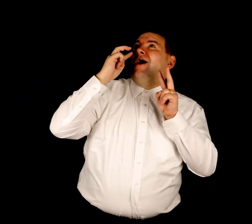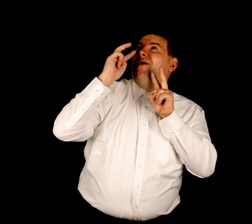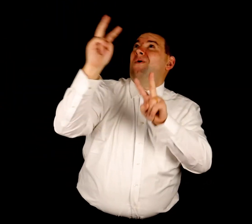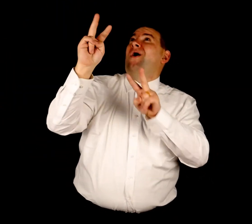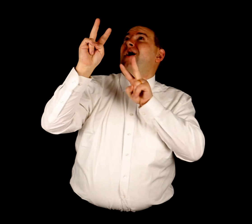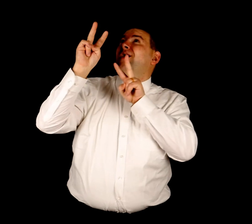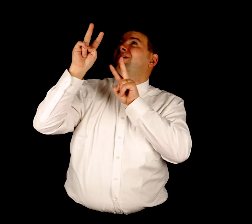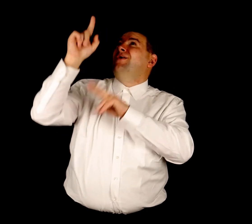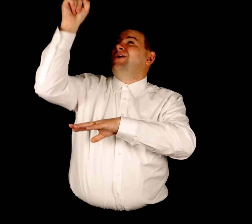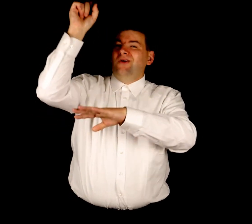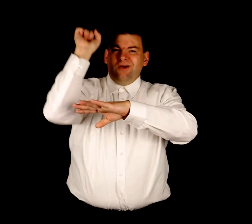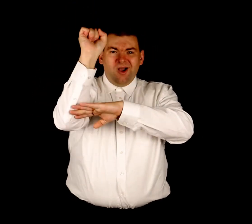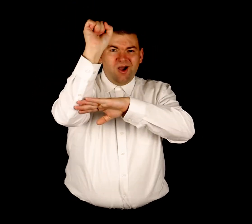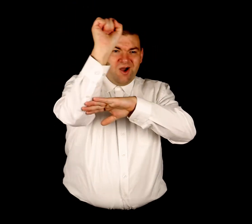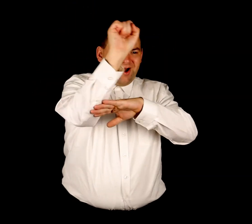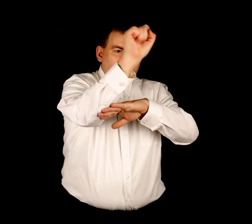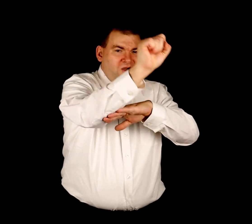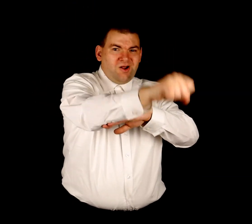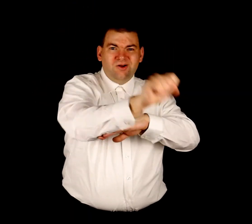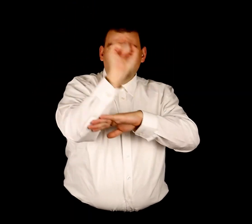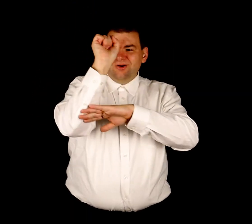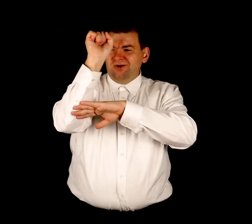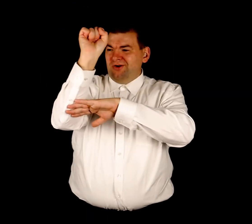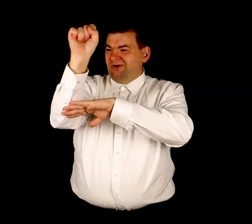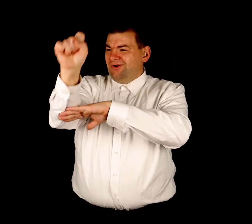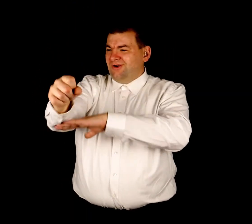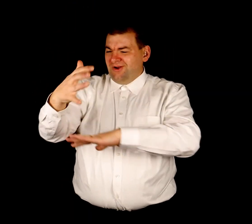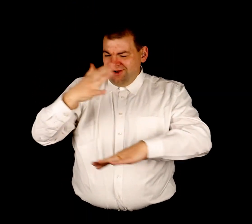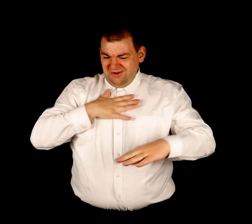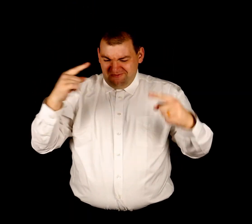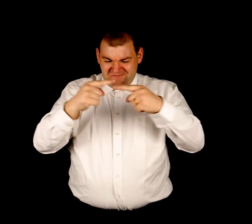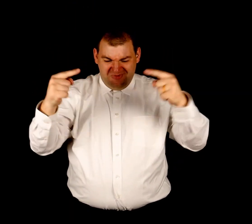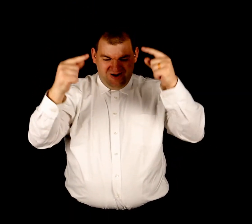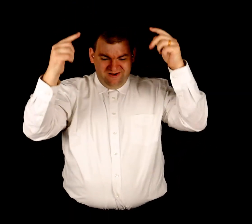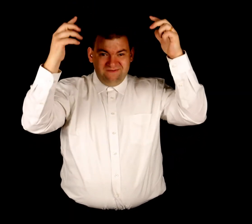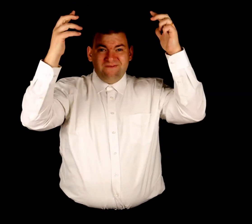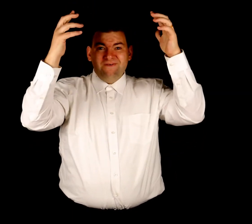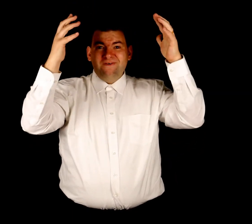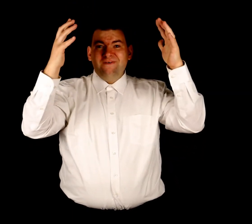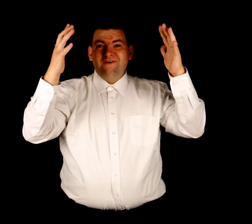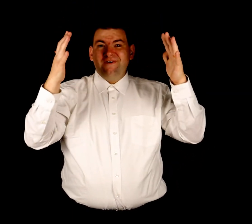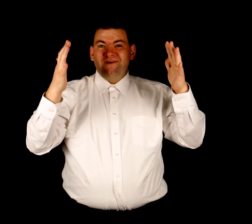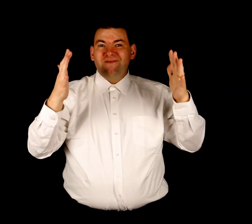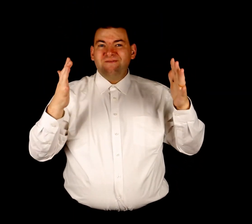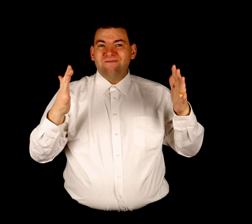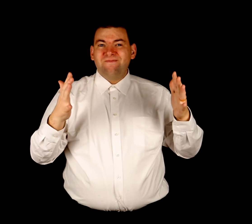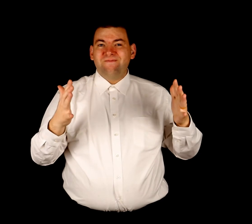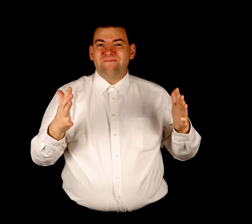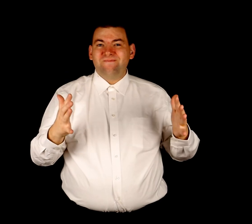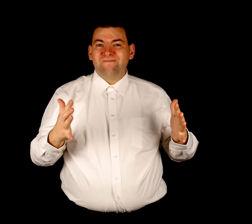watched you conquer My every flow